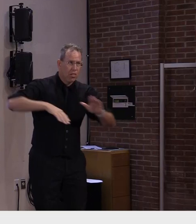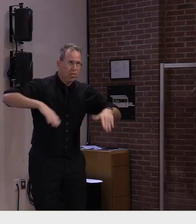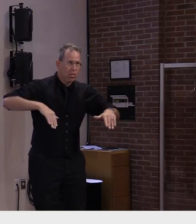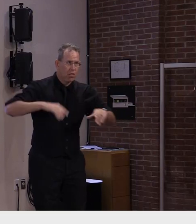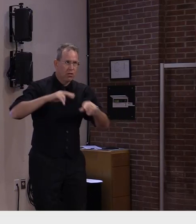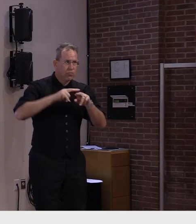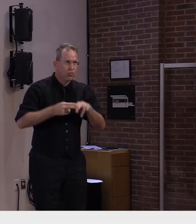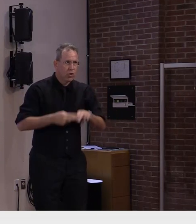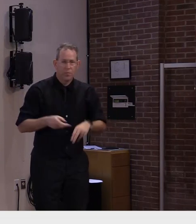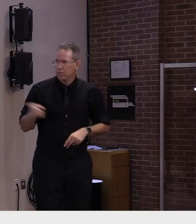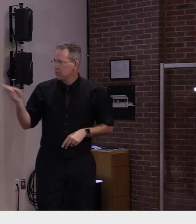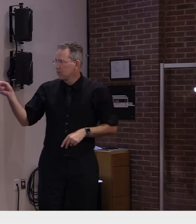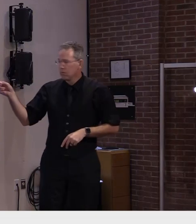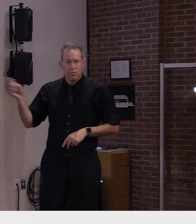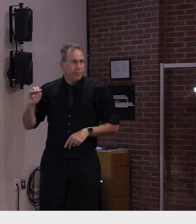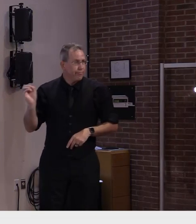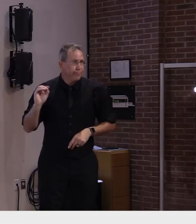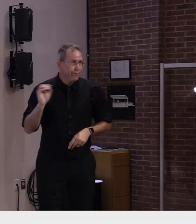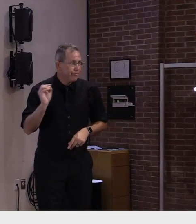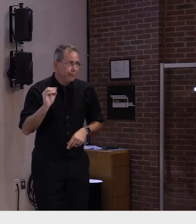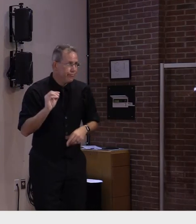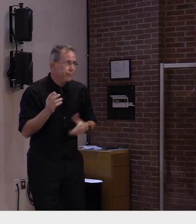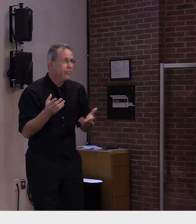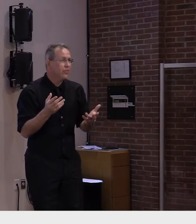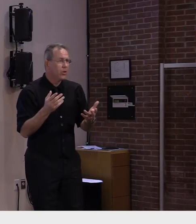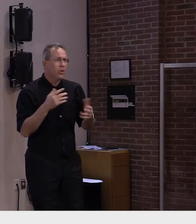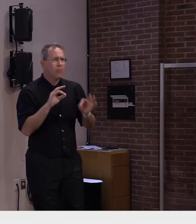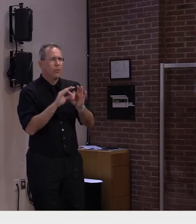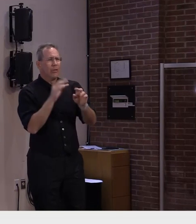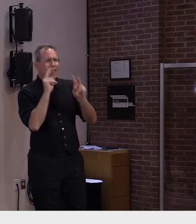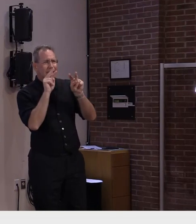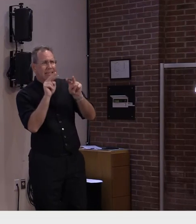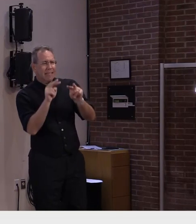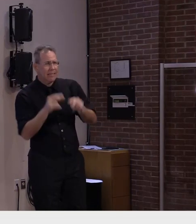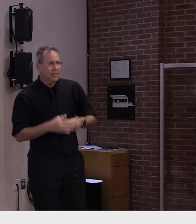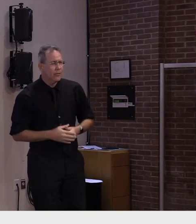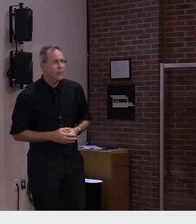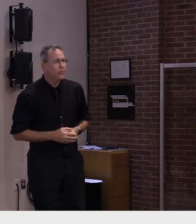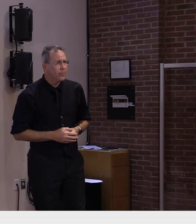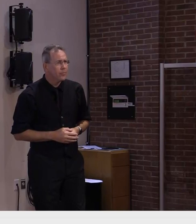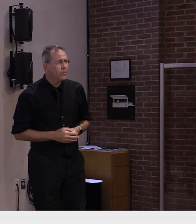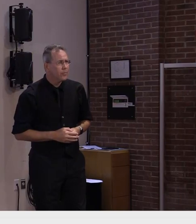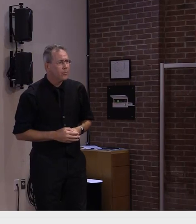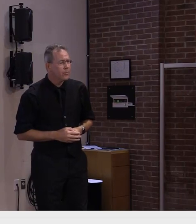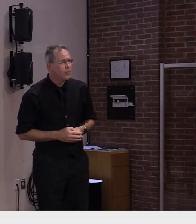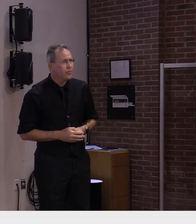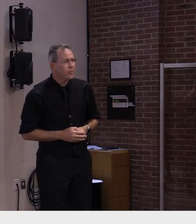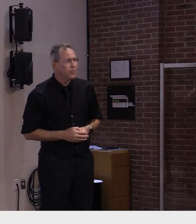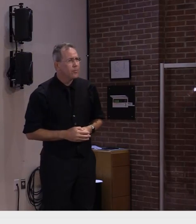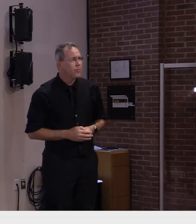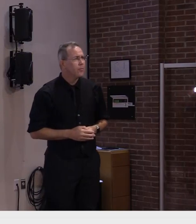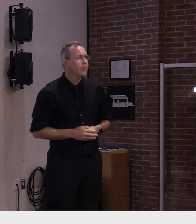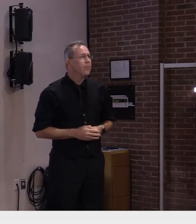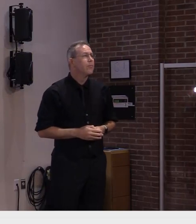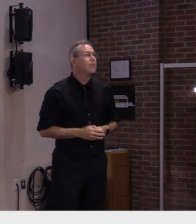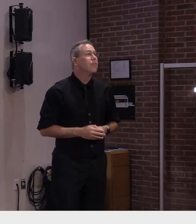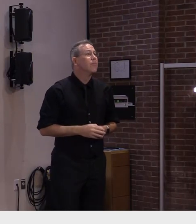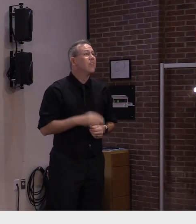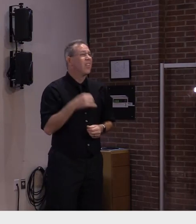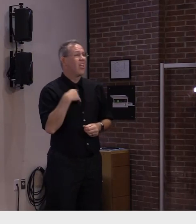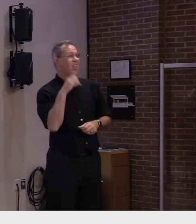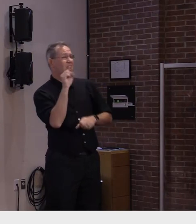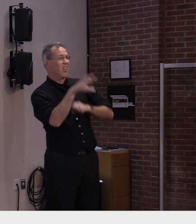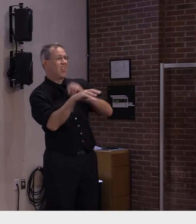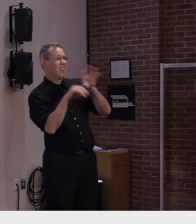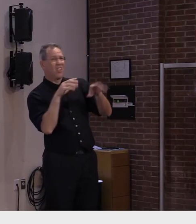has shown signs of slowing down so with all of those indications being that potentially the case